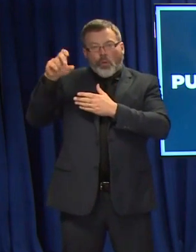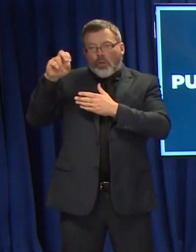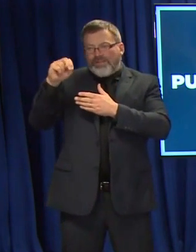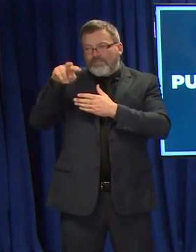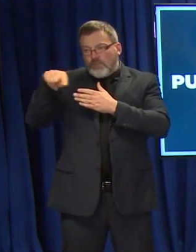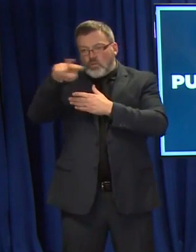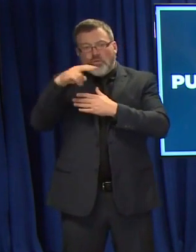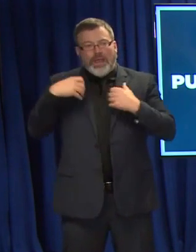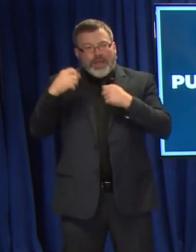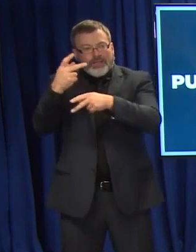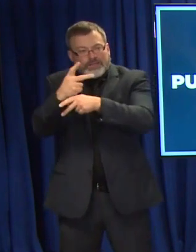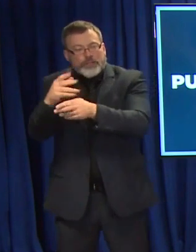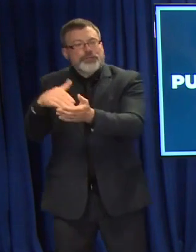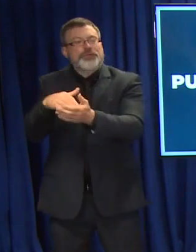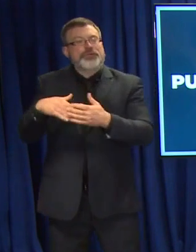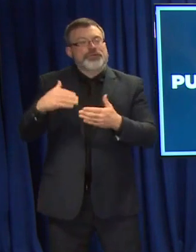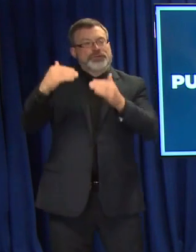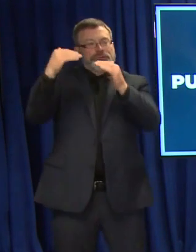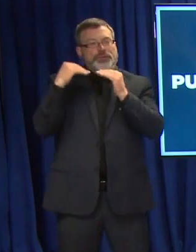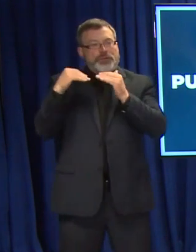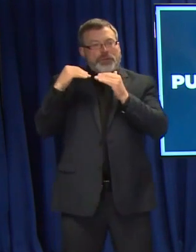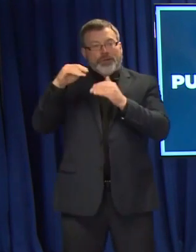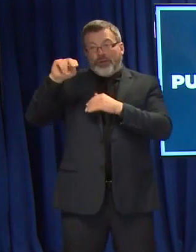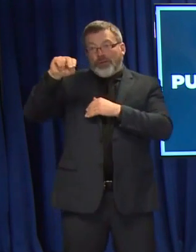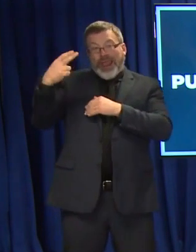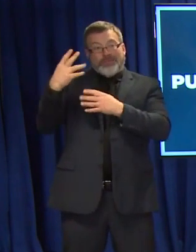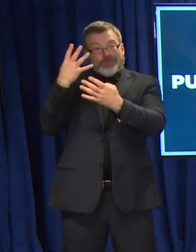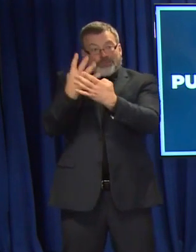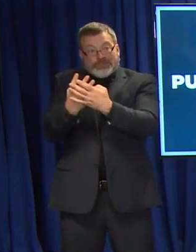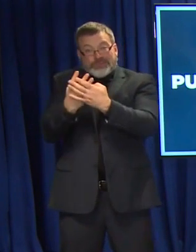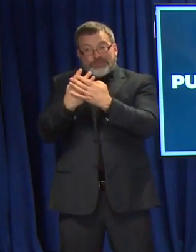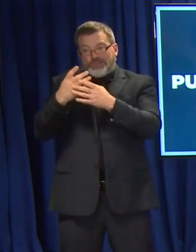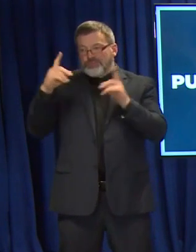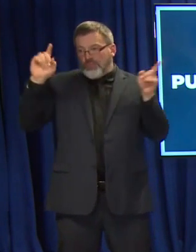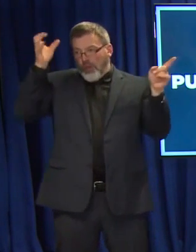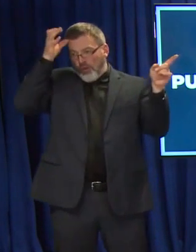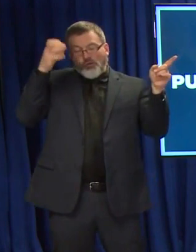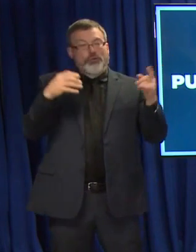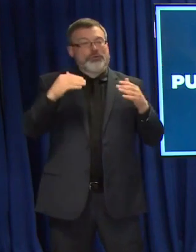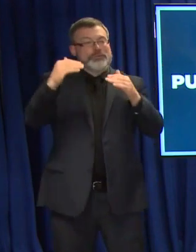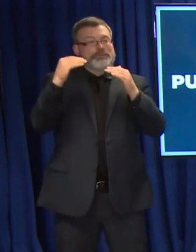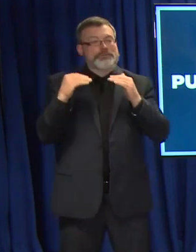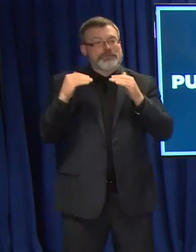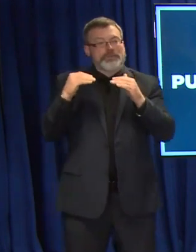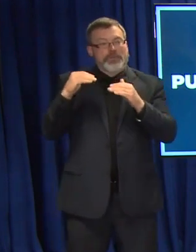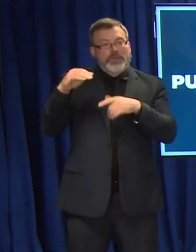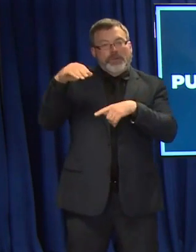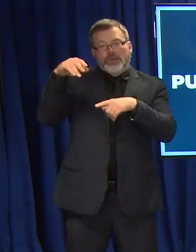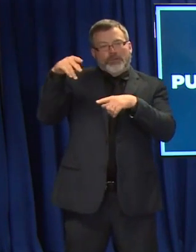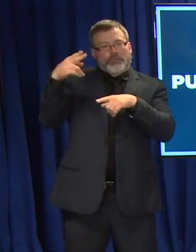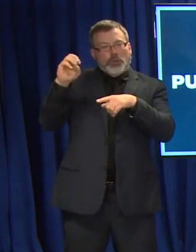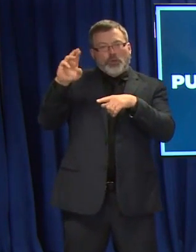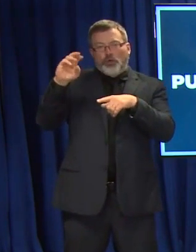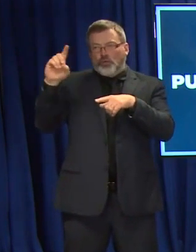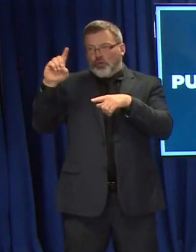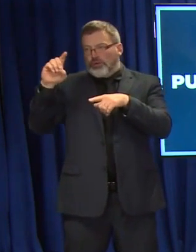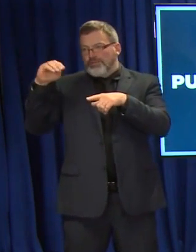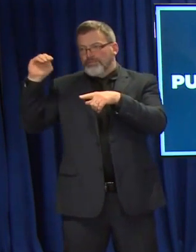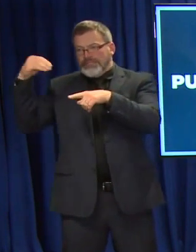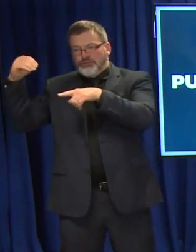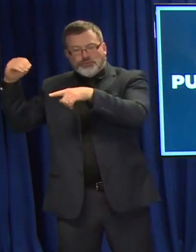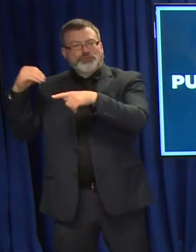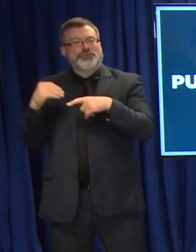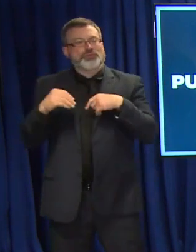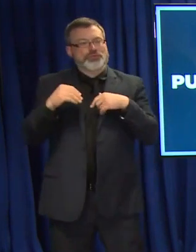Riverwood Manchester, and Woodlawn Care Center Nursing Home. That brings our total to 16 institutional outbreaks